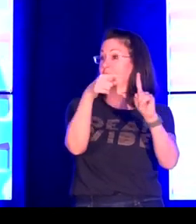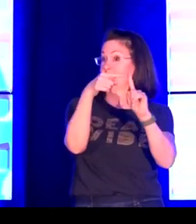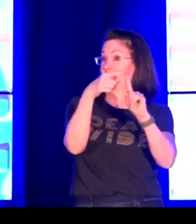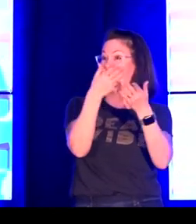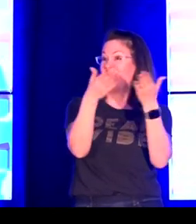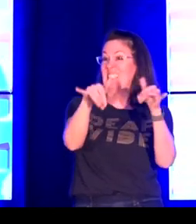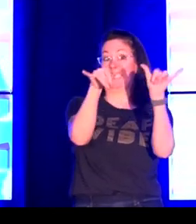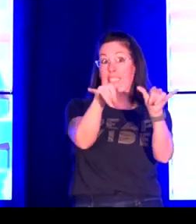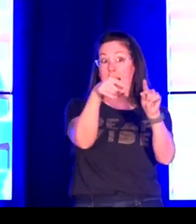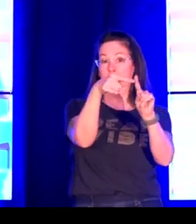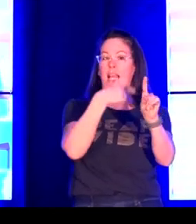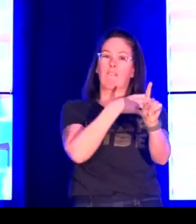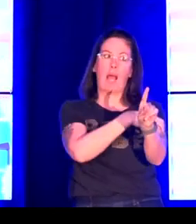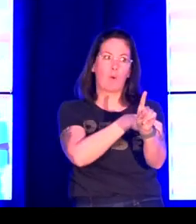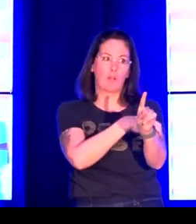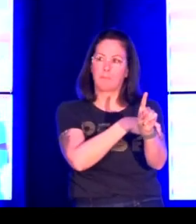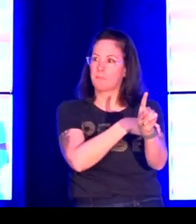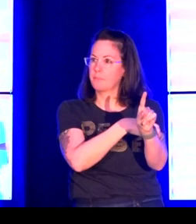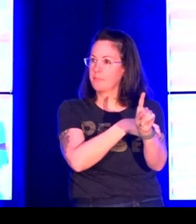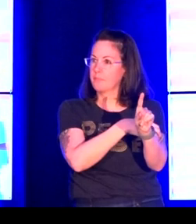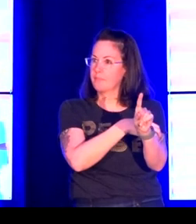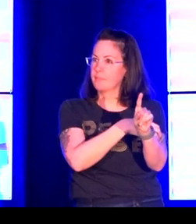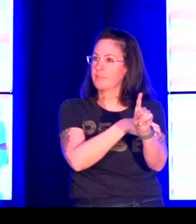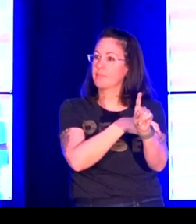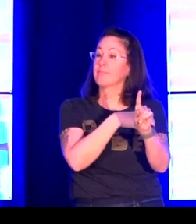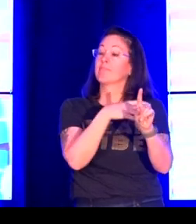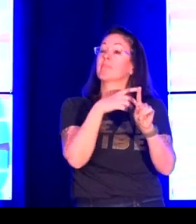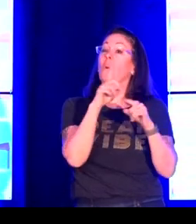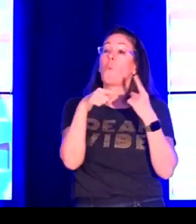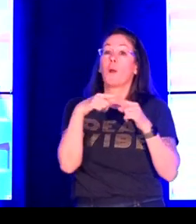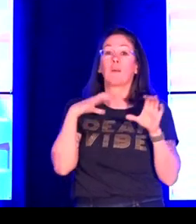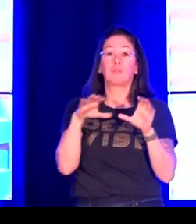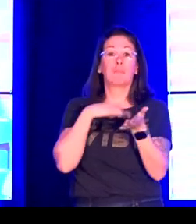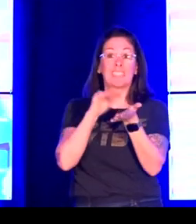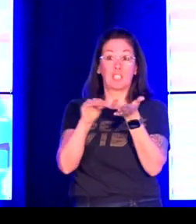we know that things that stay have power